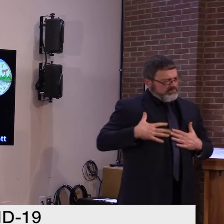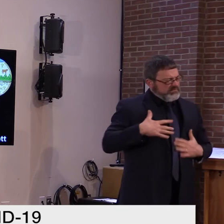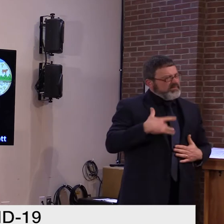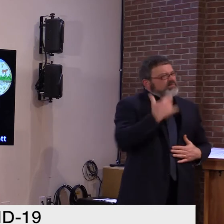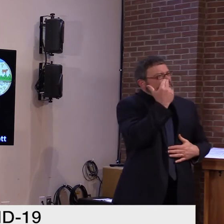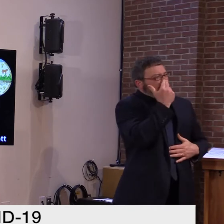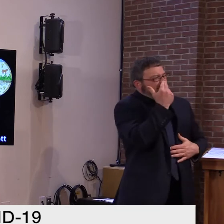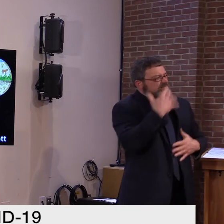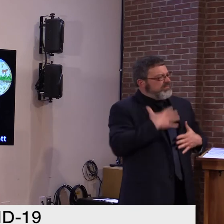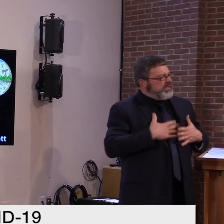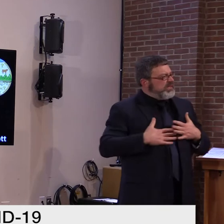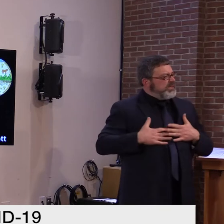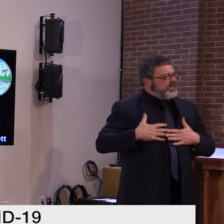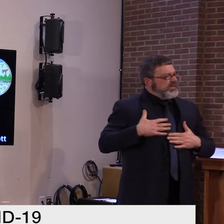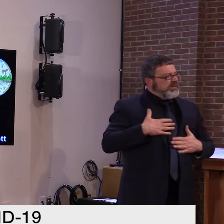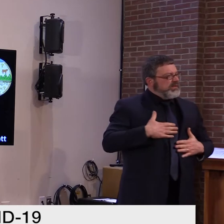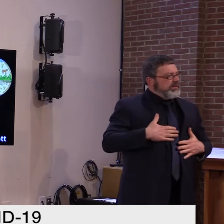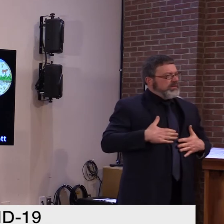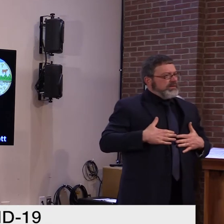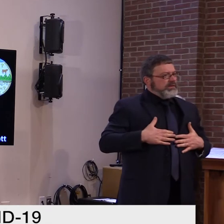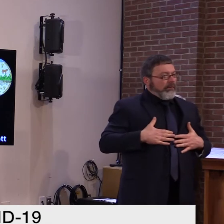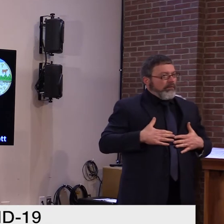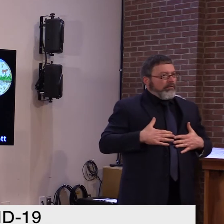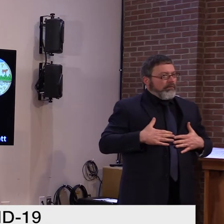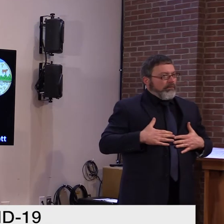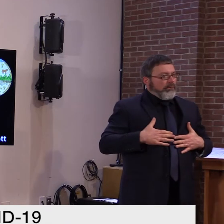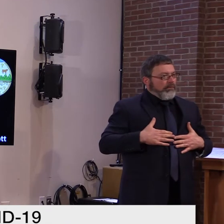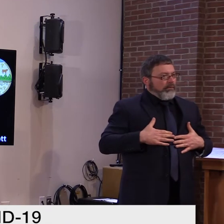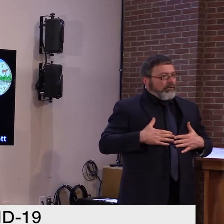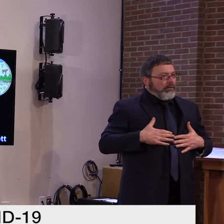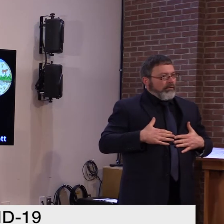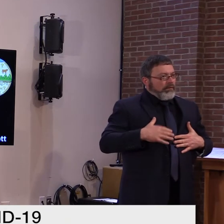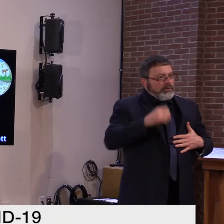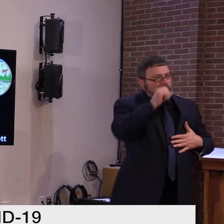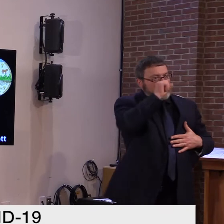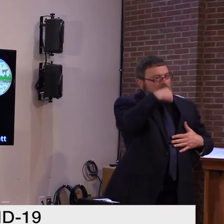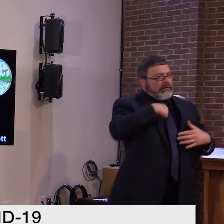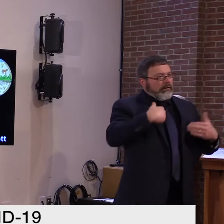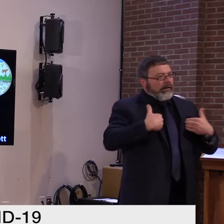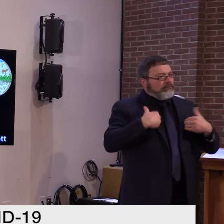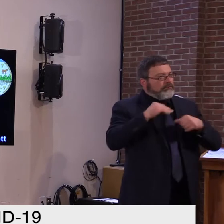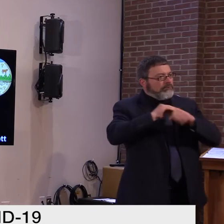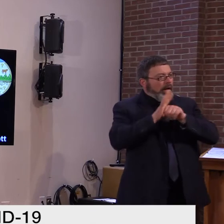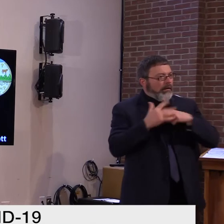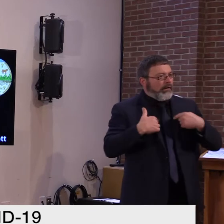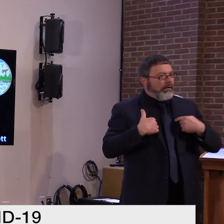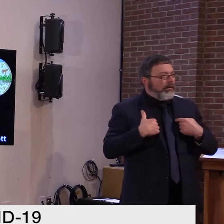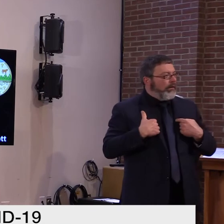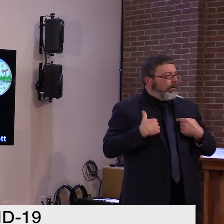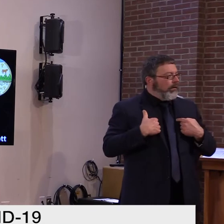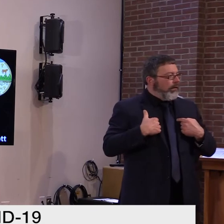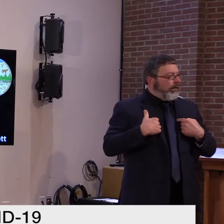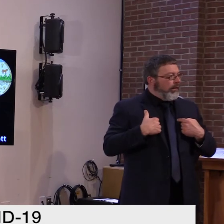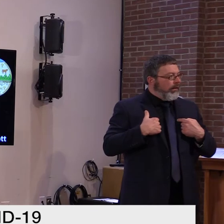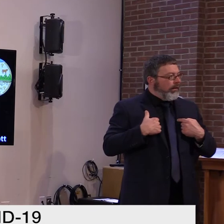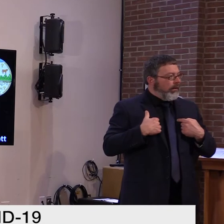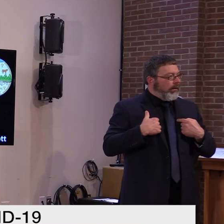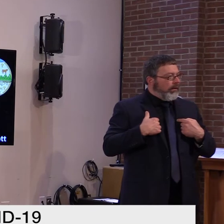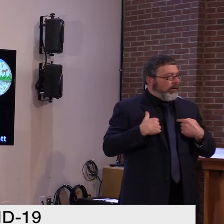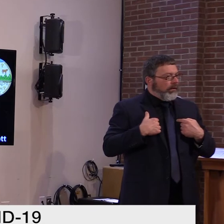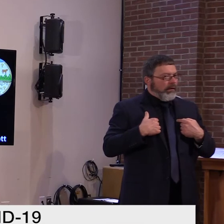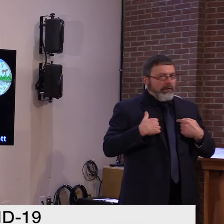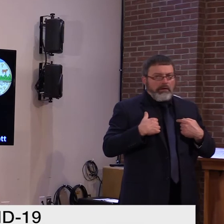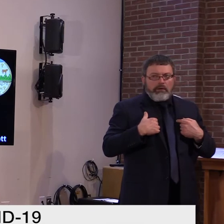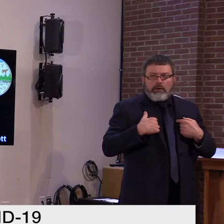now. And it's during this time, before he really realizes he's sick, that he can be